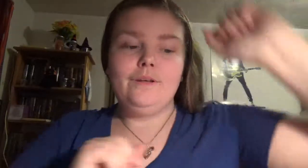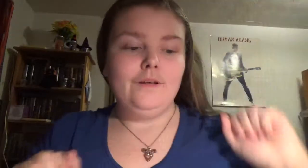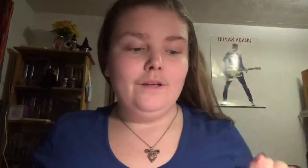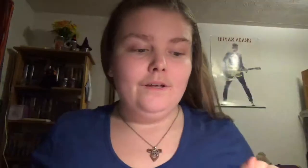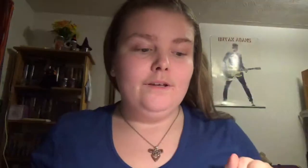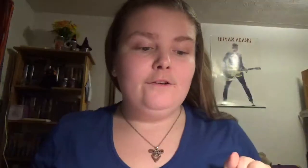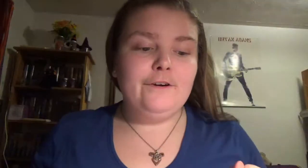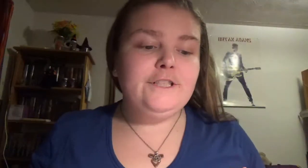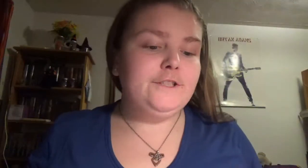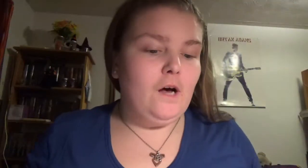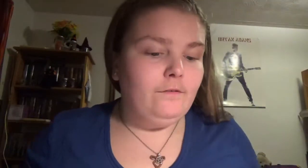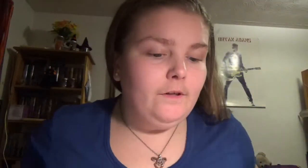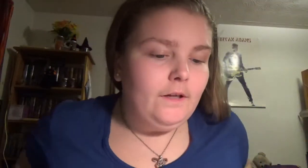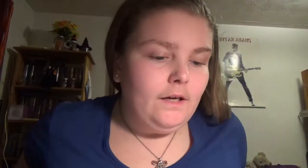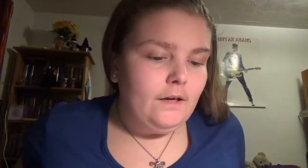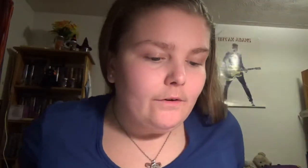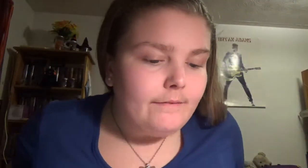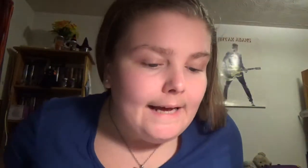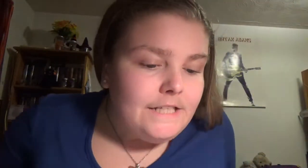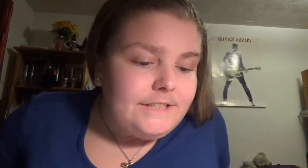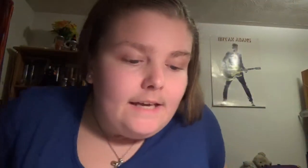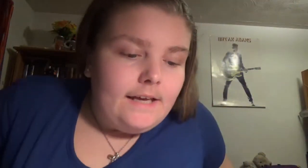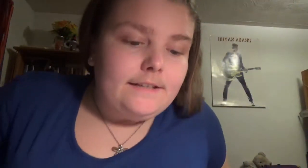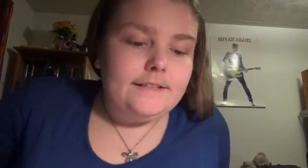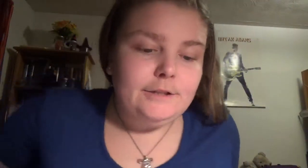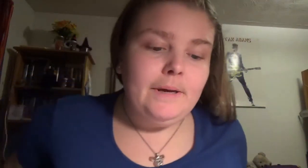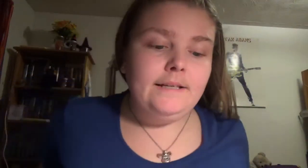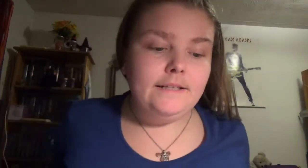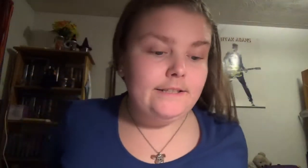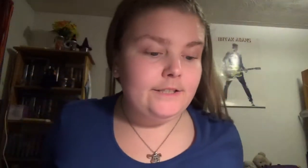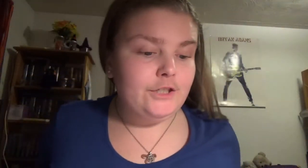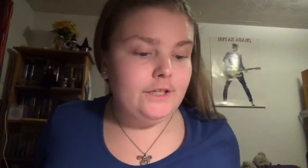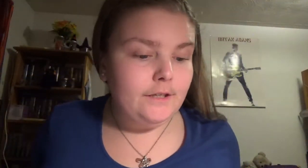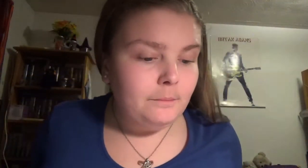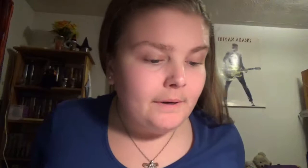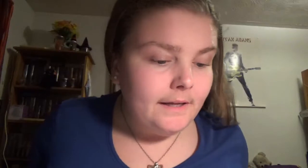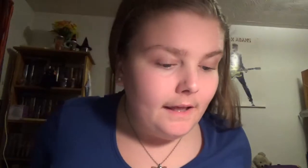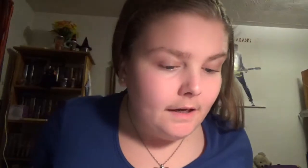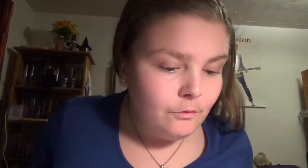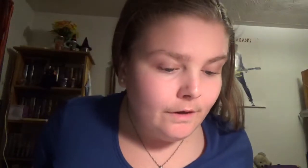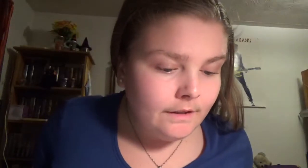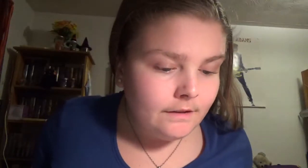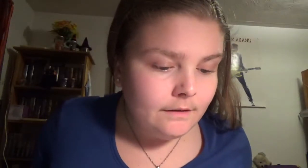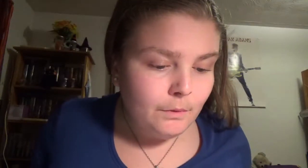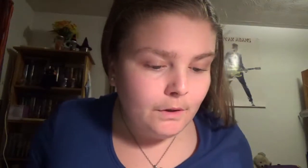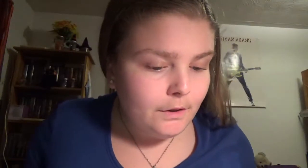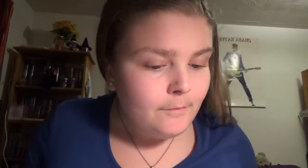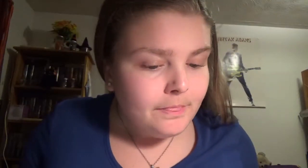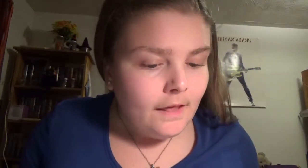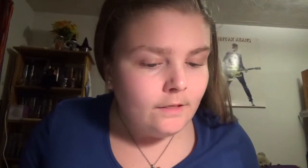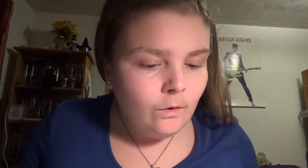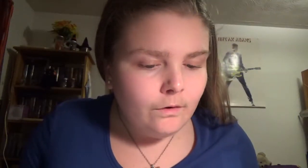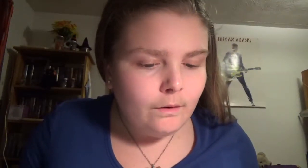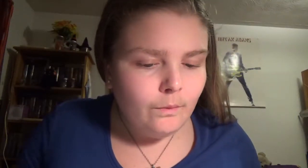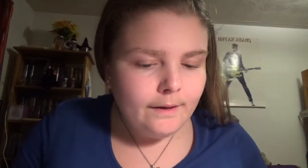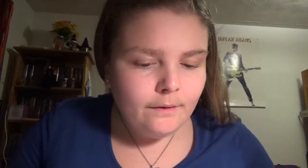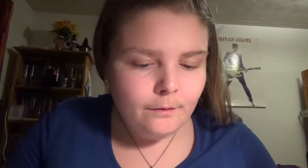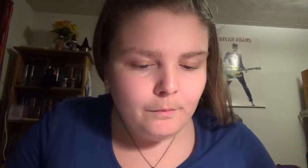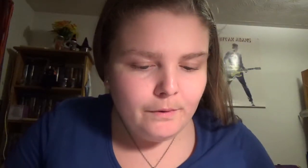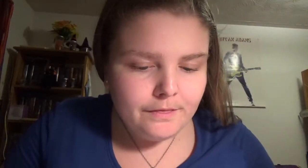Your first novel, revised and expanded edition by Anne Rittenberg and Laura Wycombe with